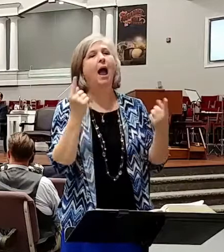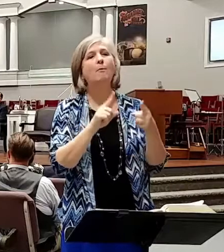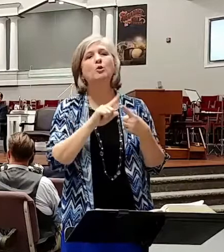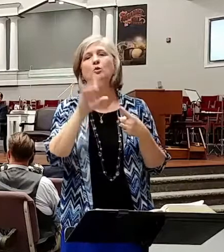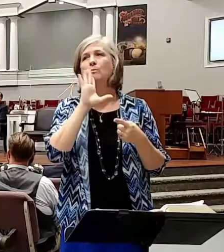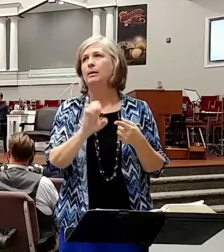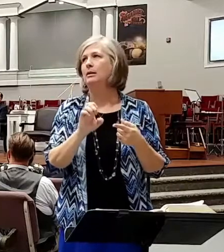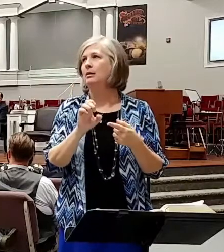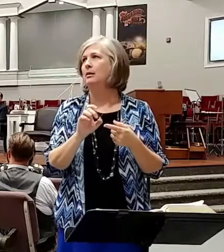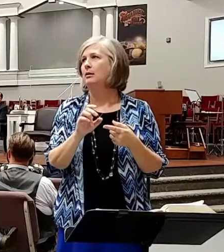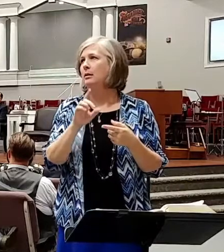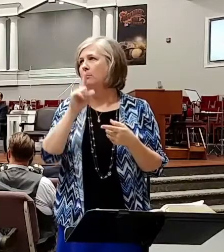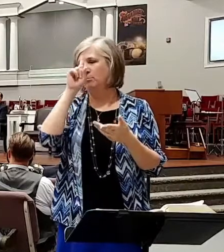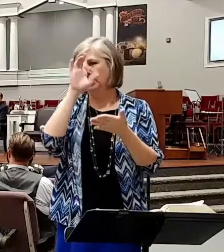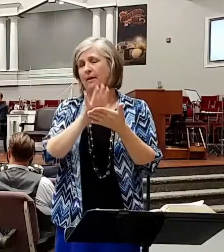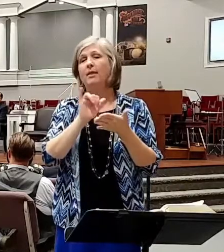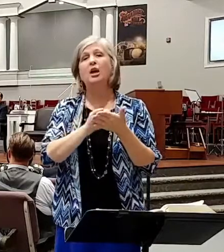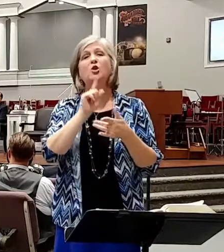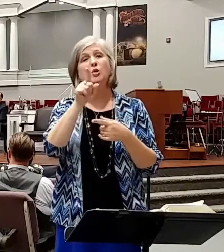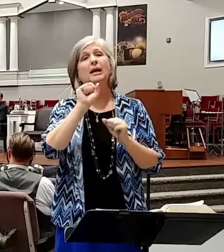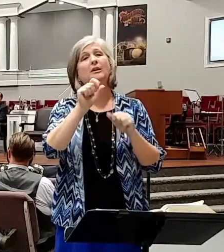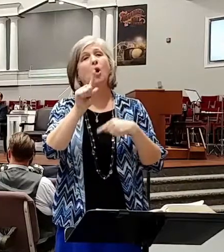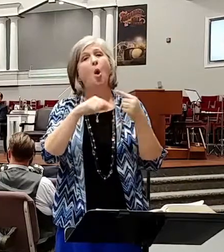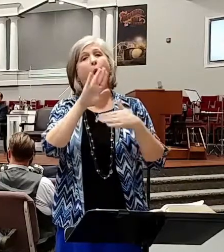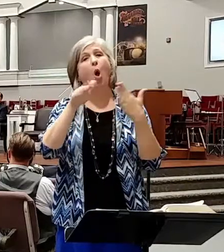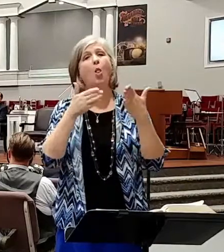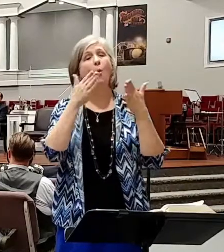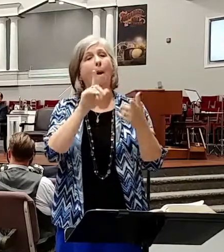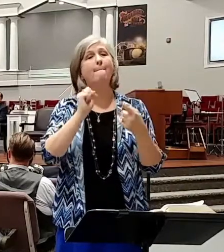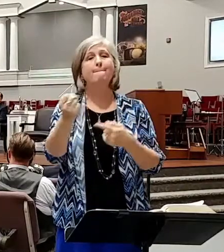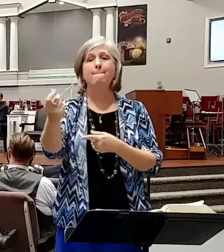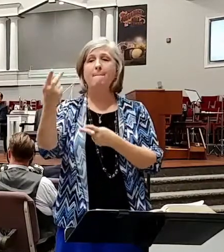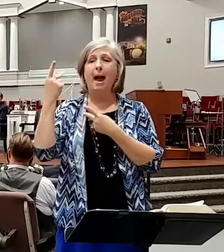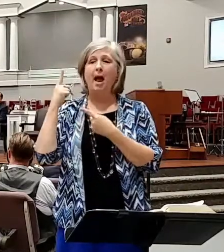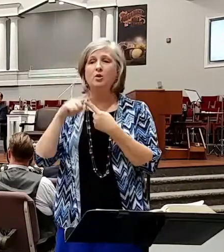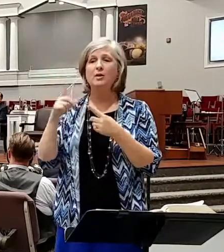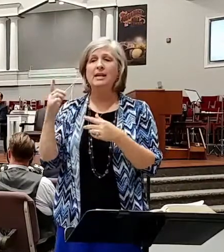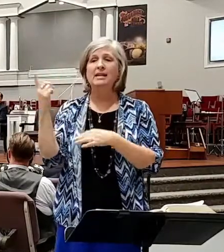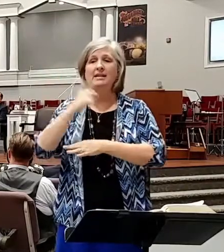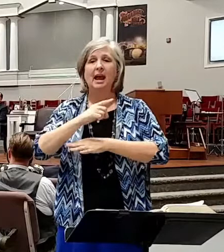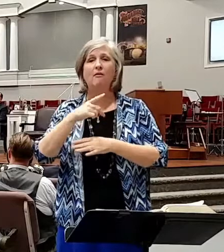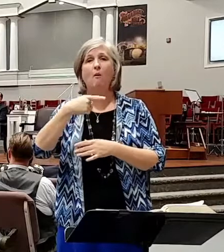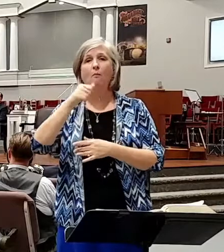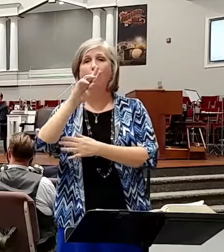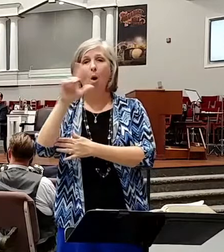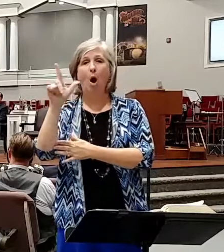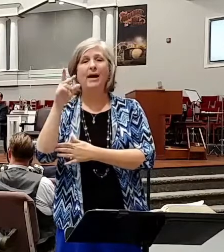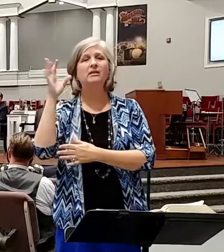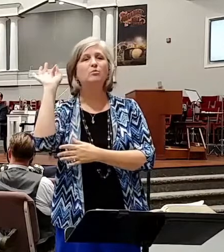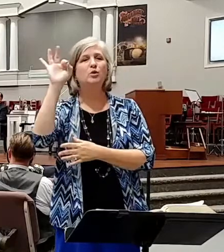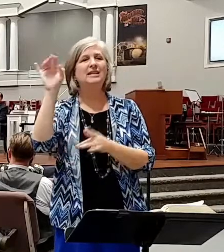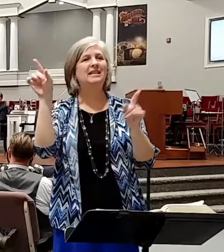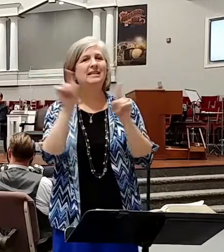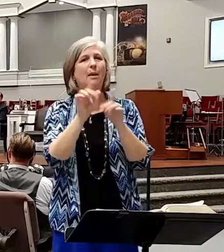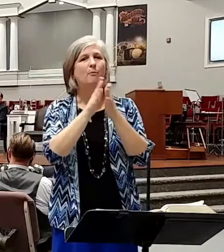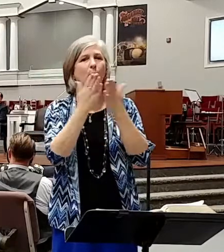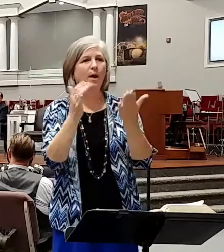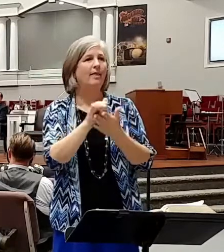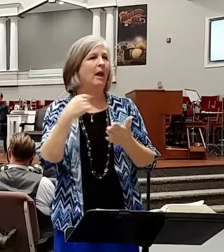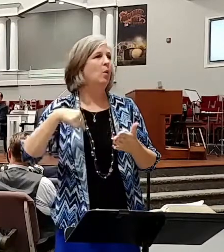notion that you can go all the way back to the days of the Apostle Paul and he's preaching the same book that we're preaching. Now